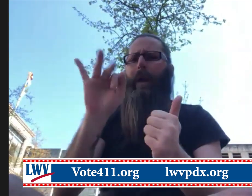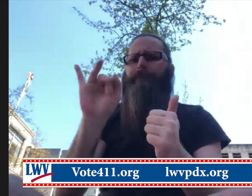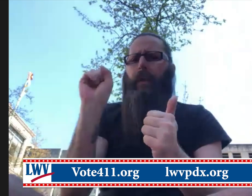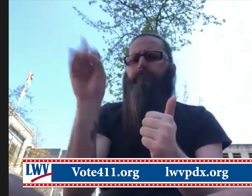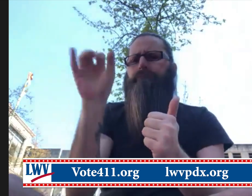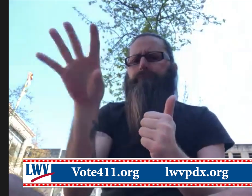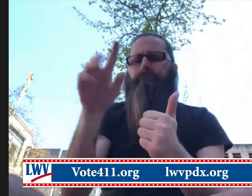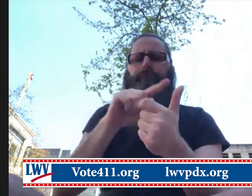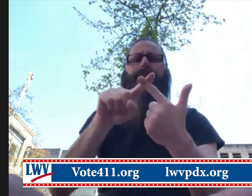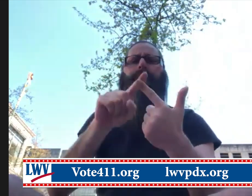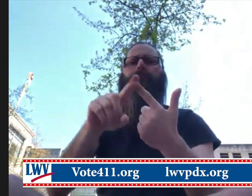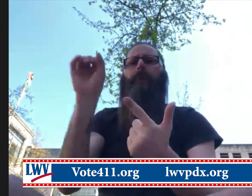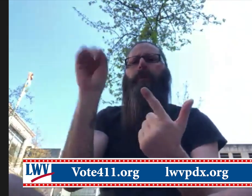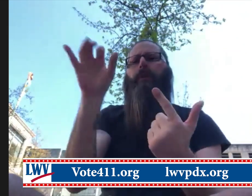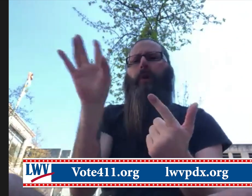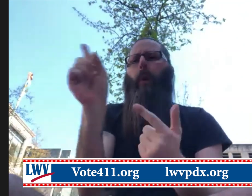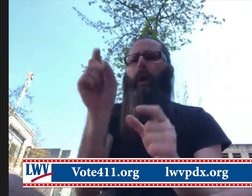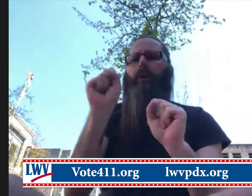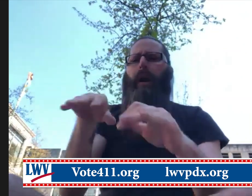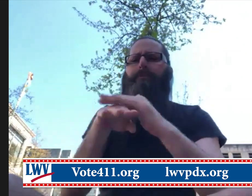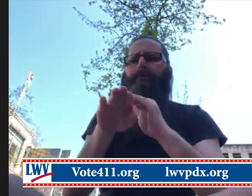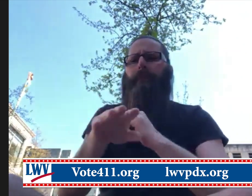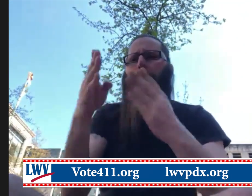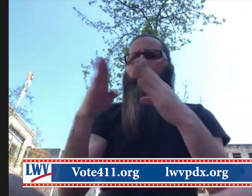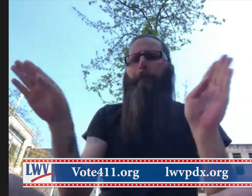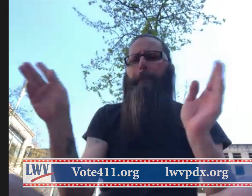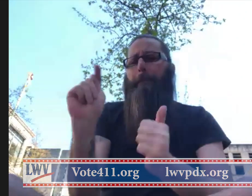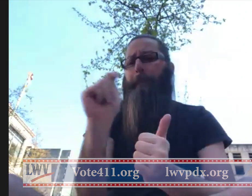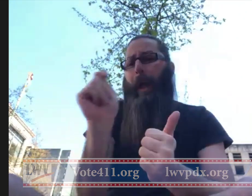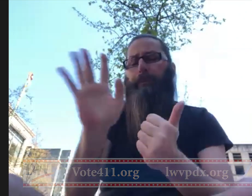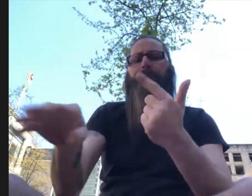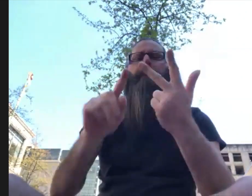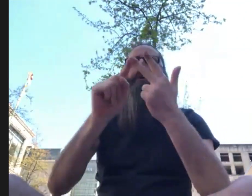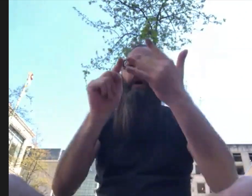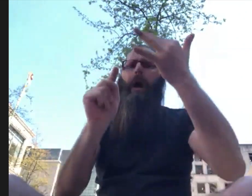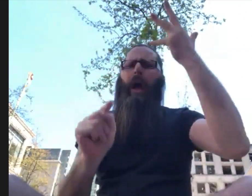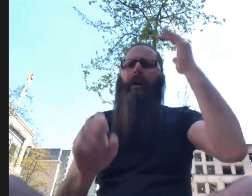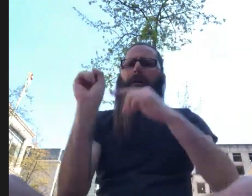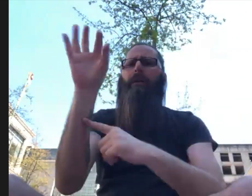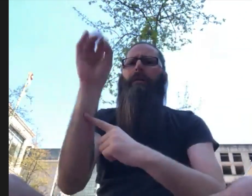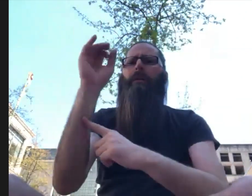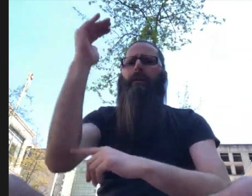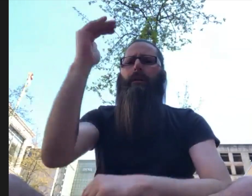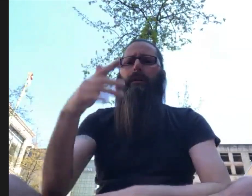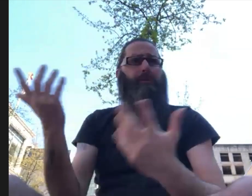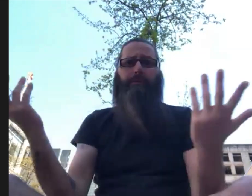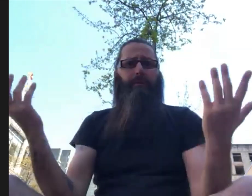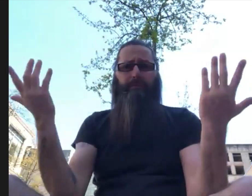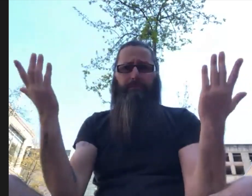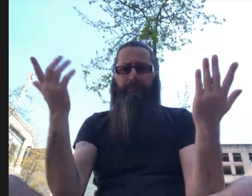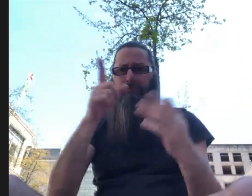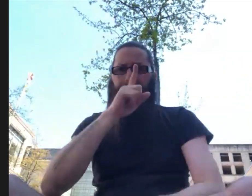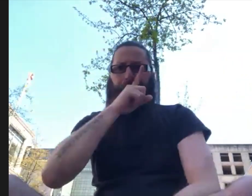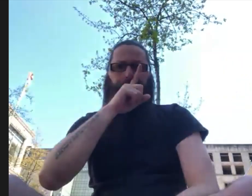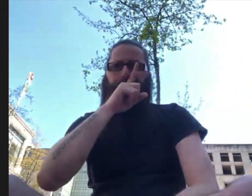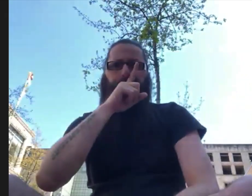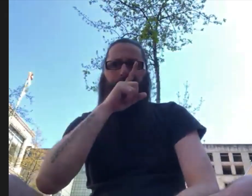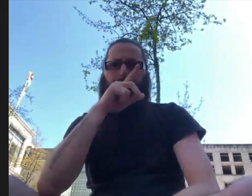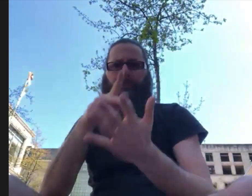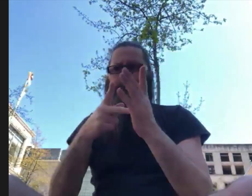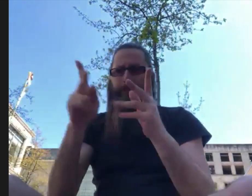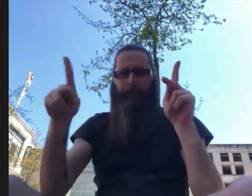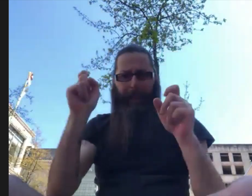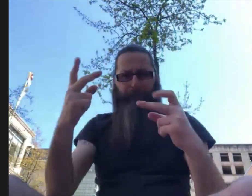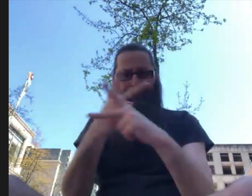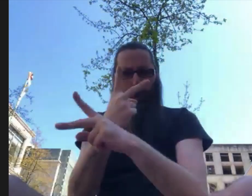interview. So I want people to know where they can access Wi-Fi. We need people to know where they can access bathrooms. We need people